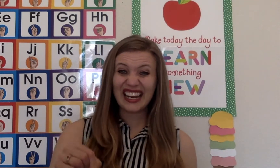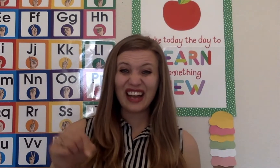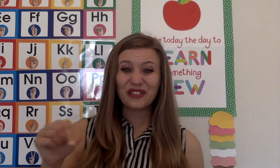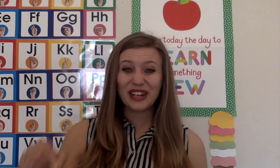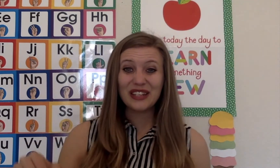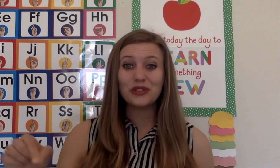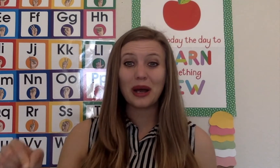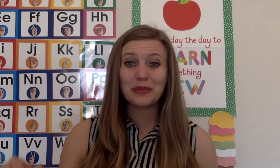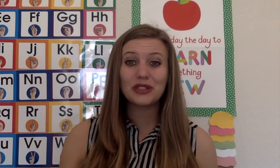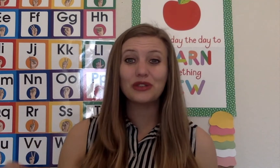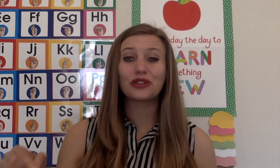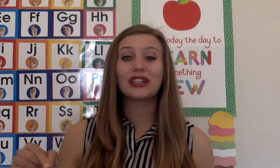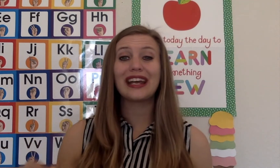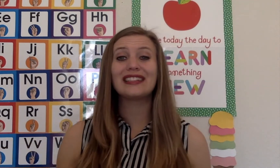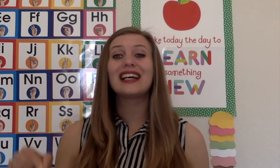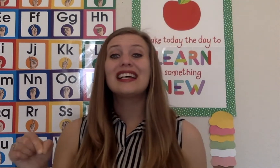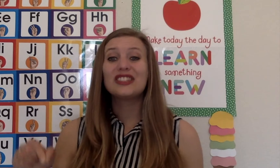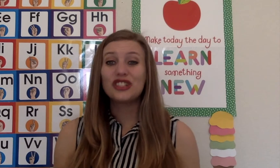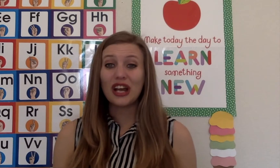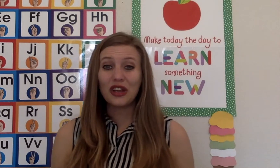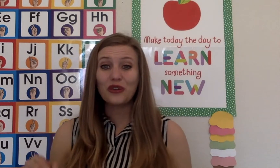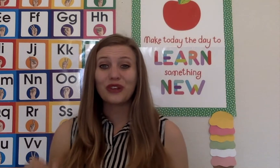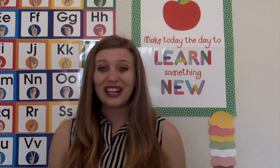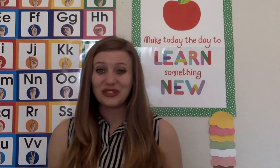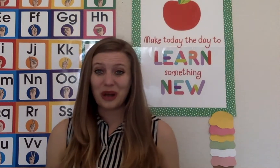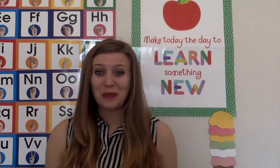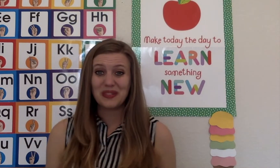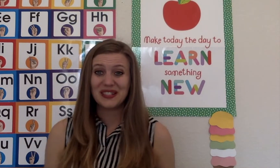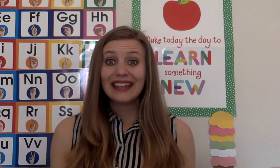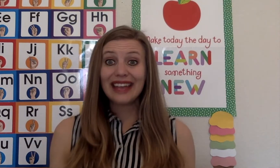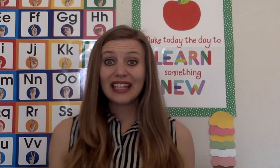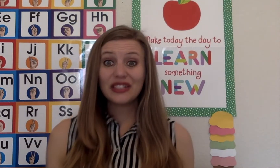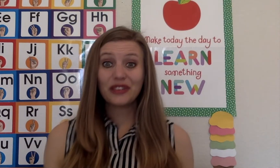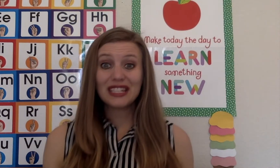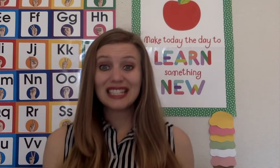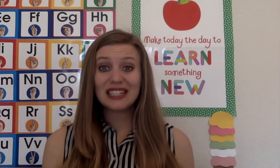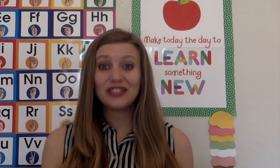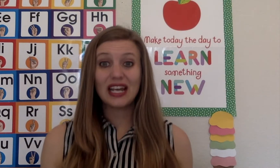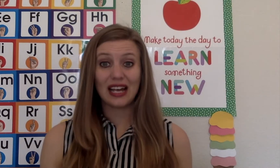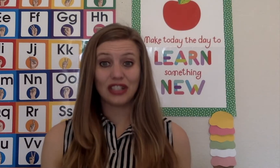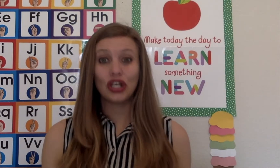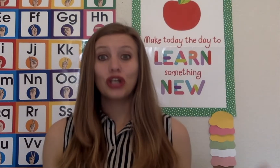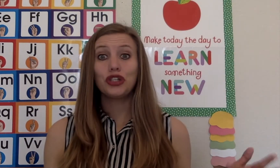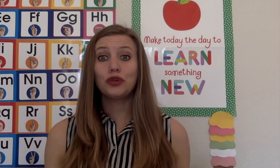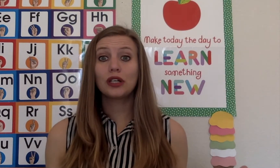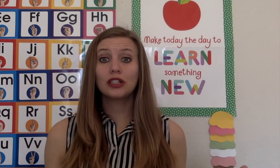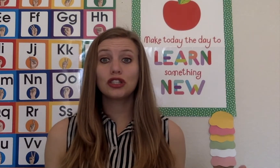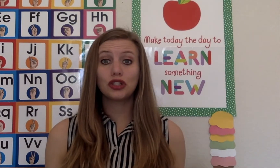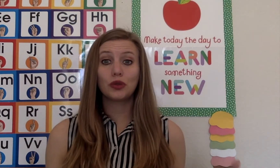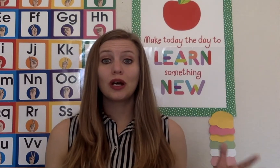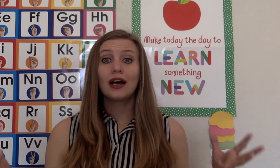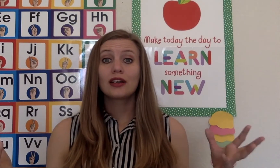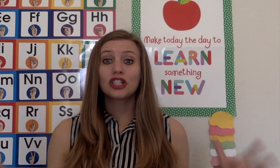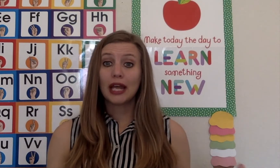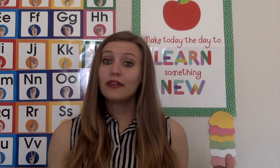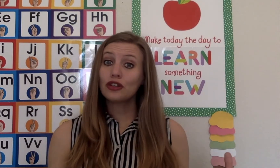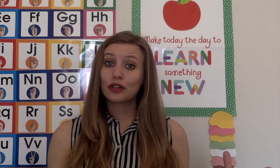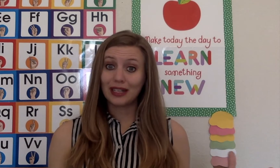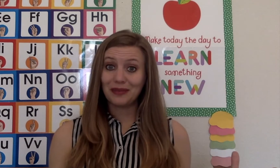out raindrops to create jello raindrops. Next for the sense of touch you could do shaving cream if